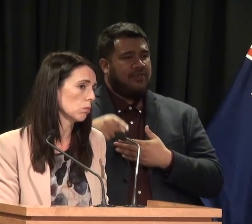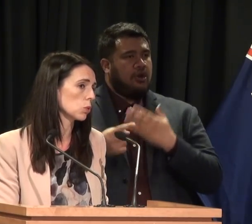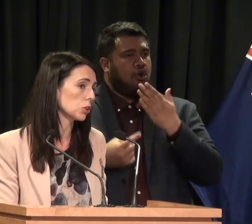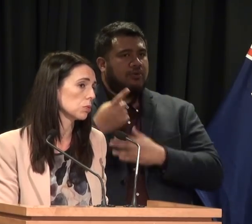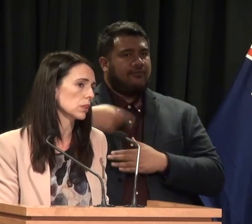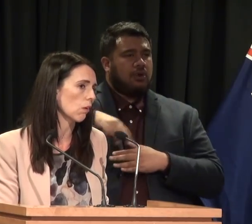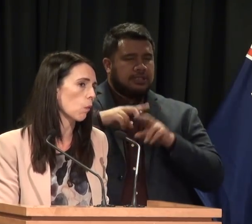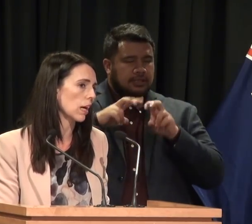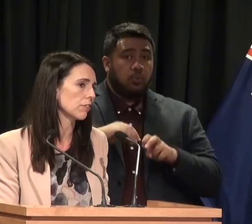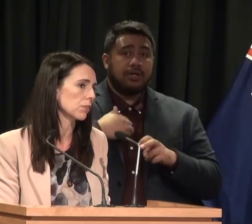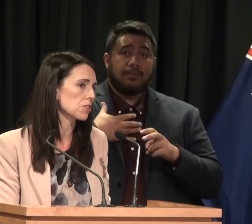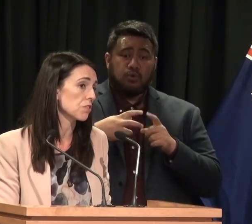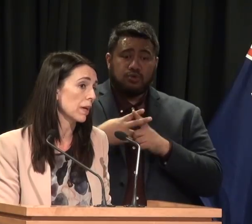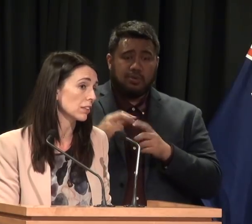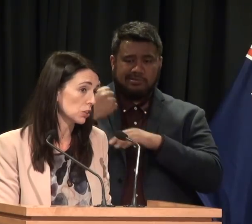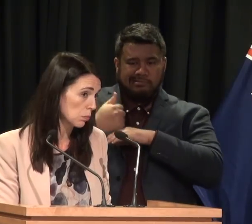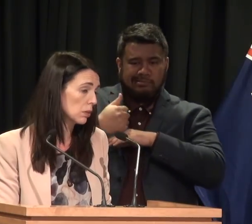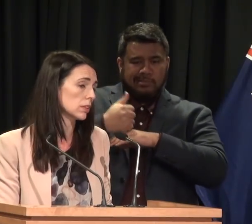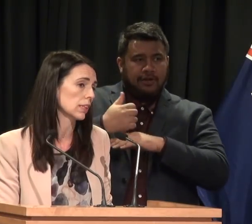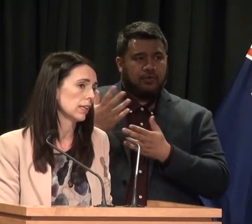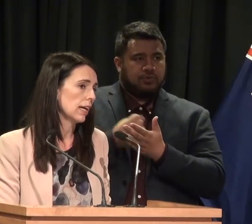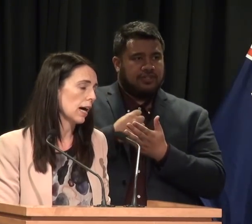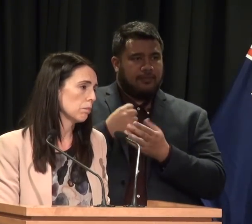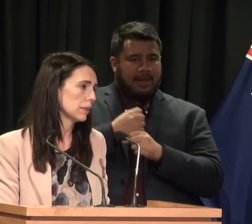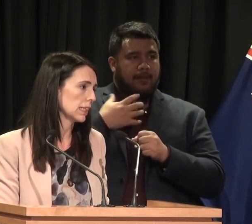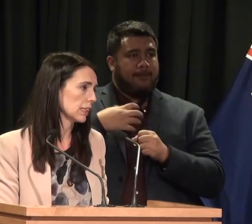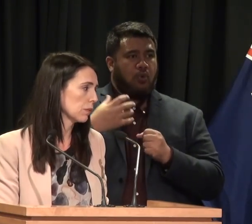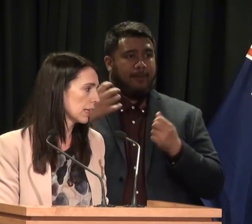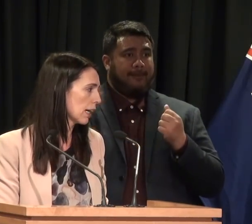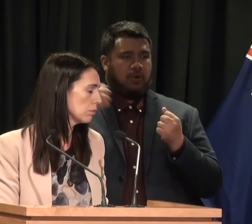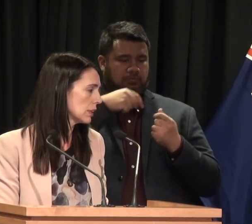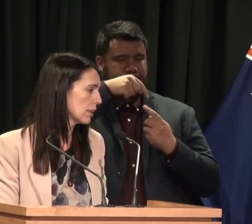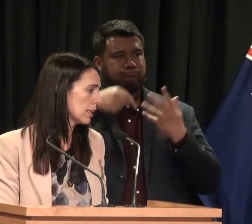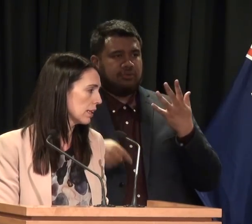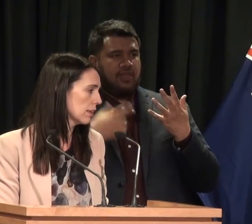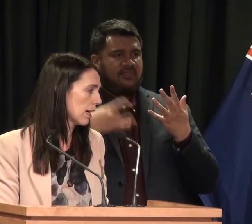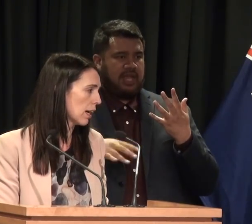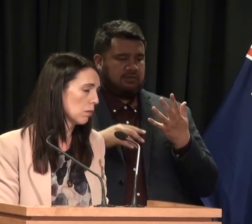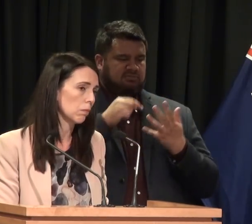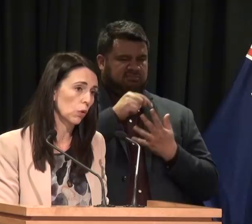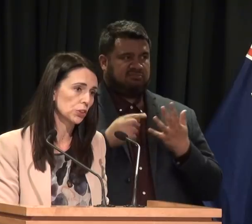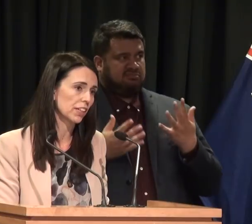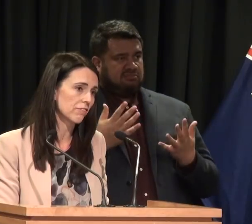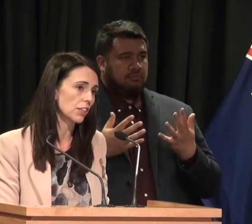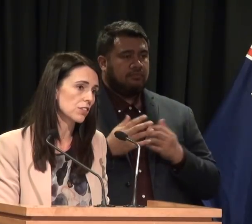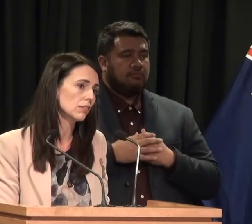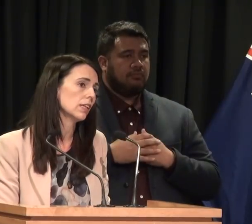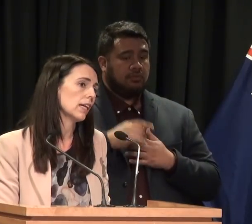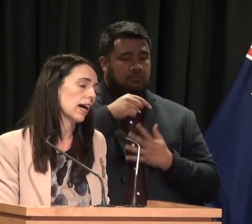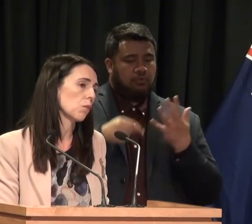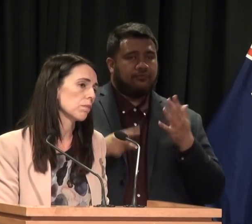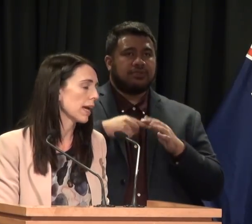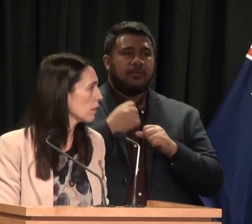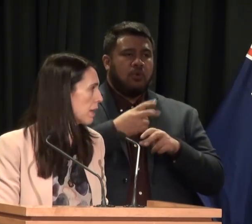or not more tools are required for the Reserve Bank's toolbox, particularly when it comes to their monitoring function